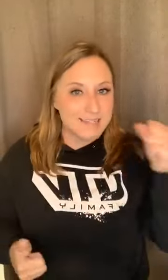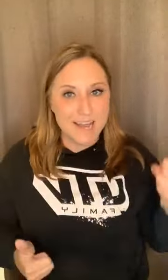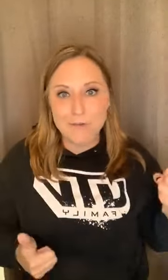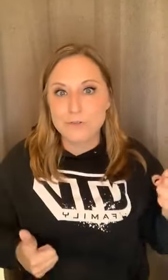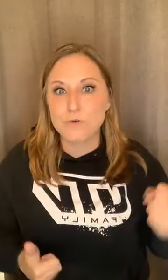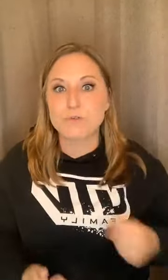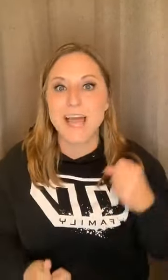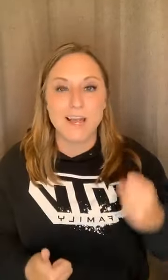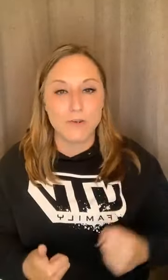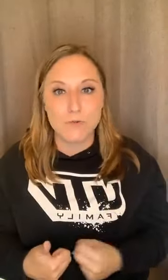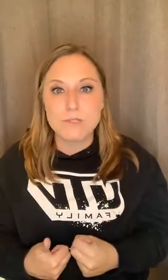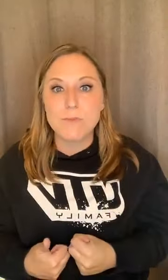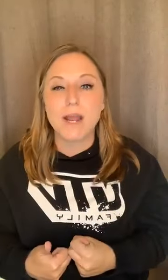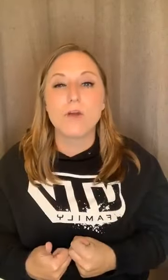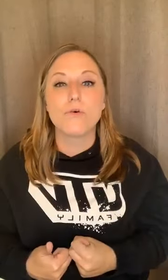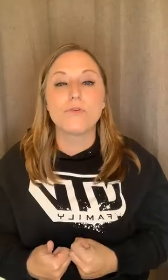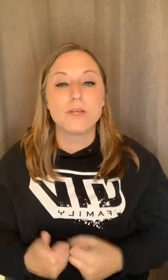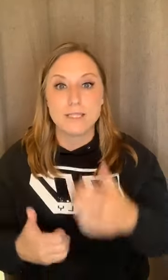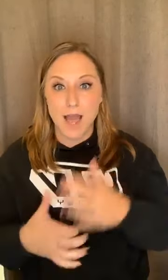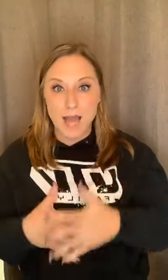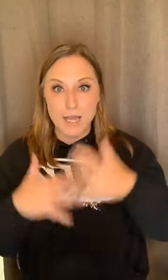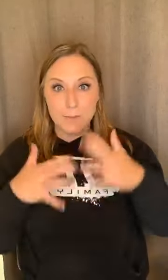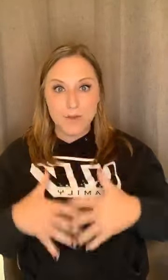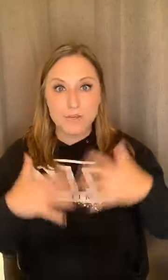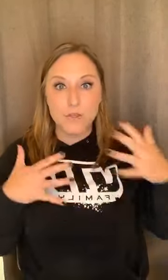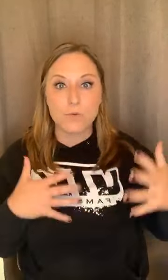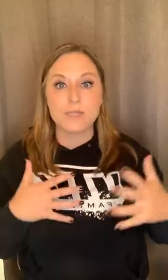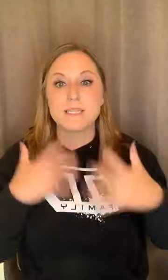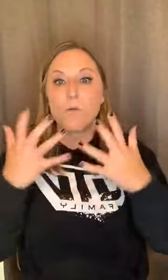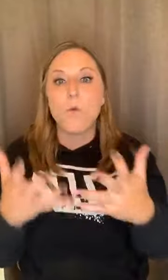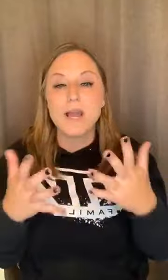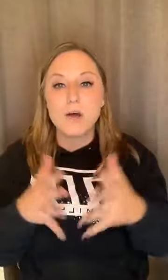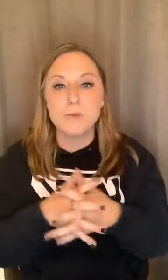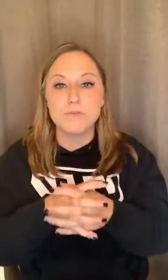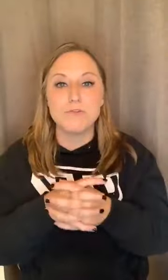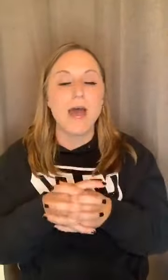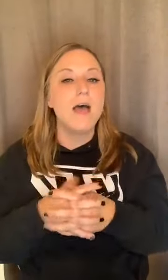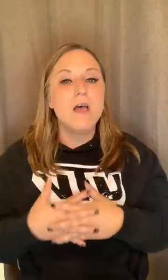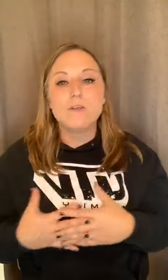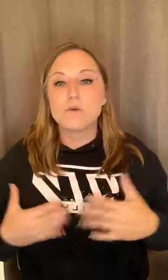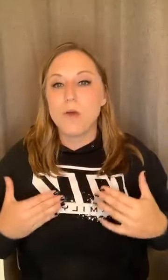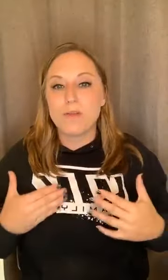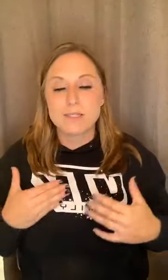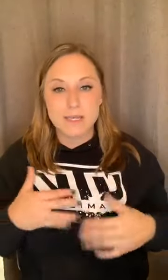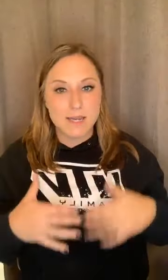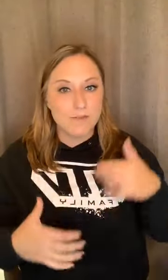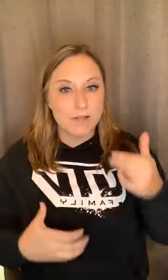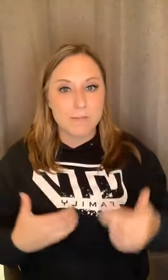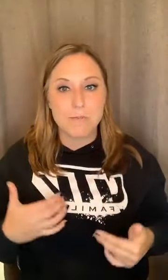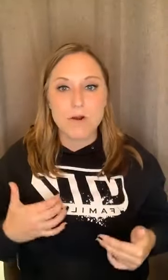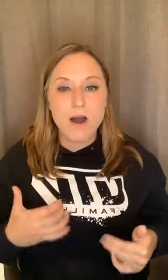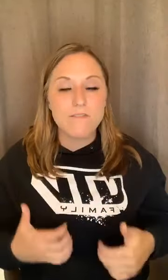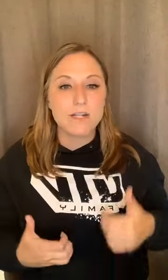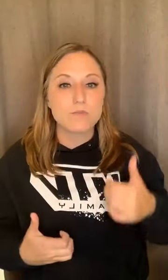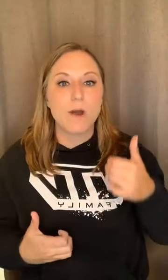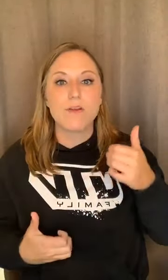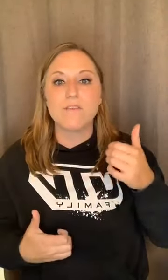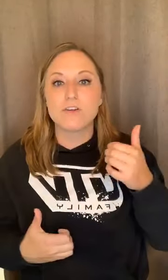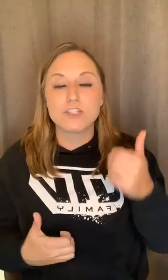take out the tools. I can use them when I go through this and I can pivot through this and I want to help you do that. So whether it's going to give you a little bit more confidence, whether if you're just